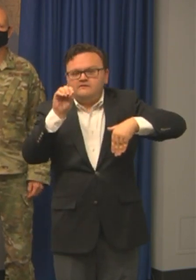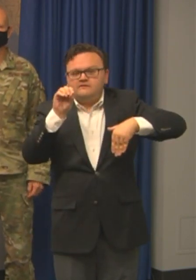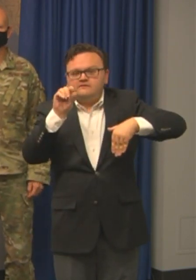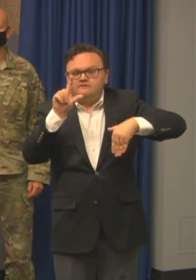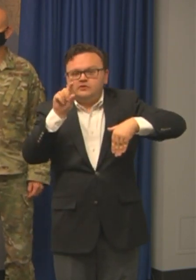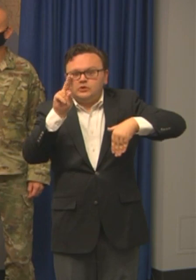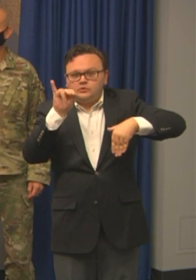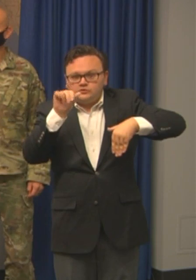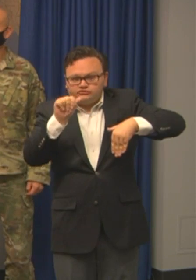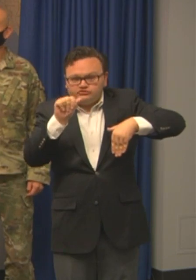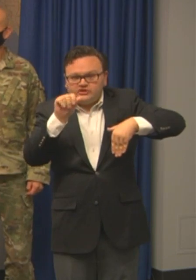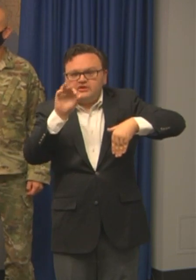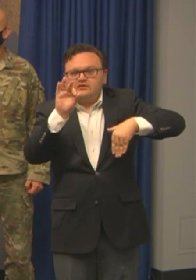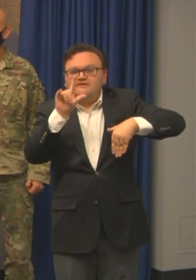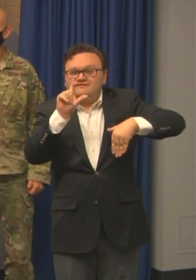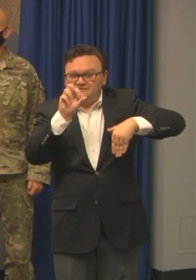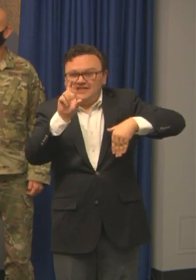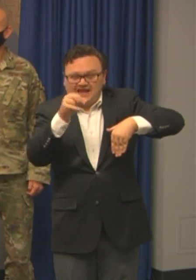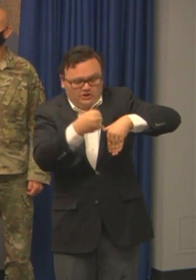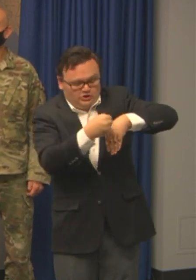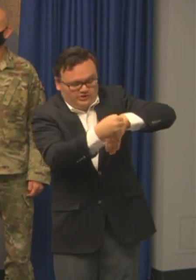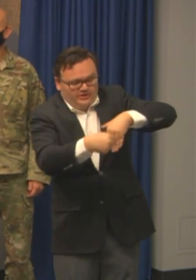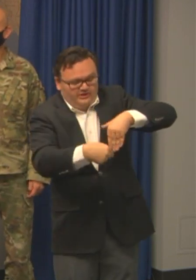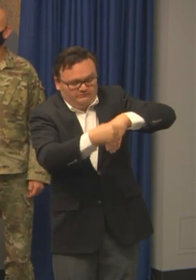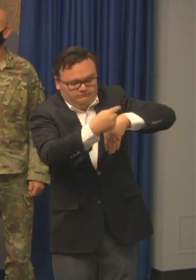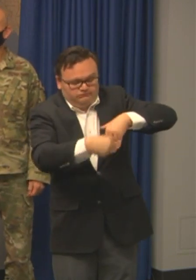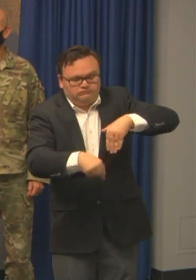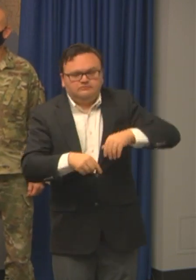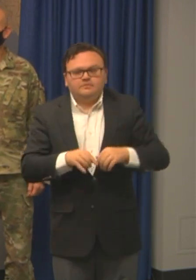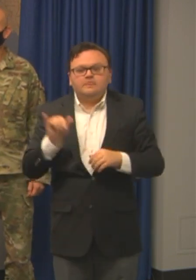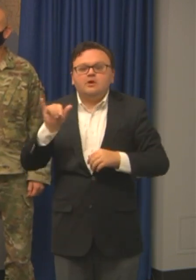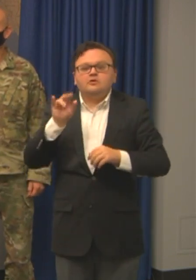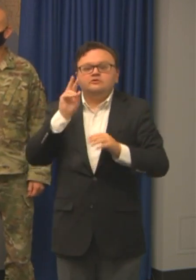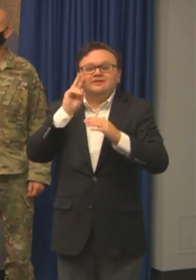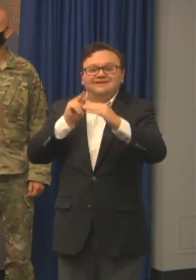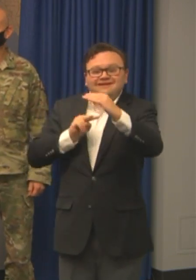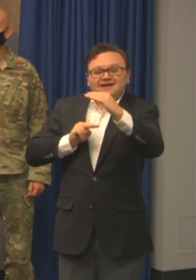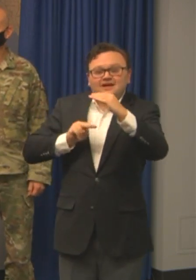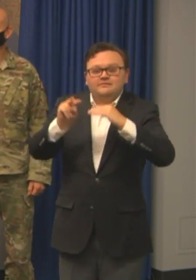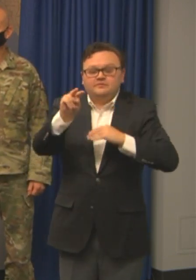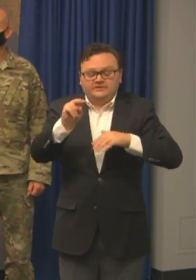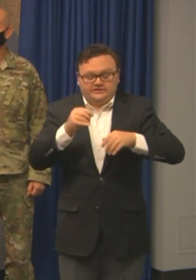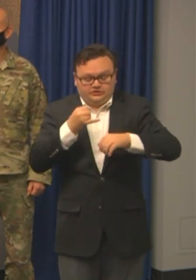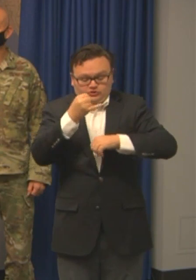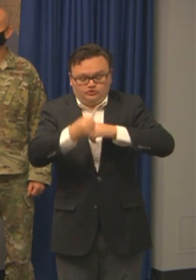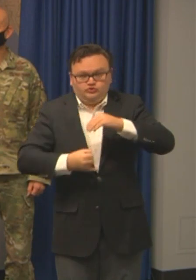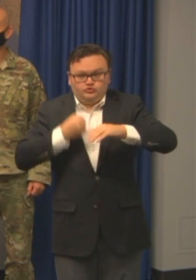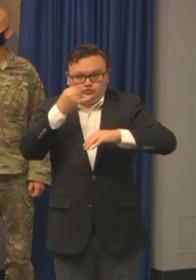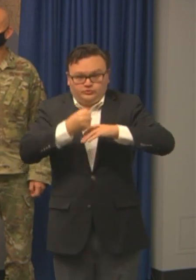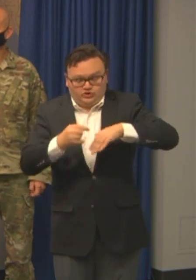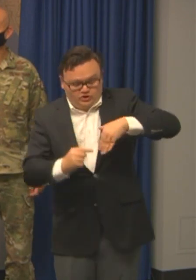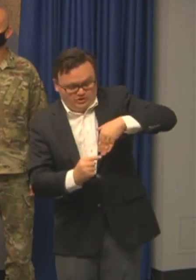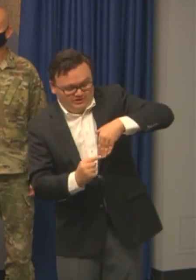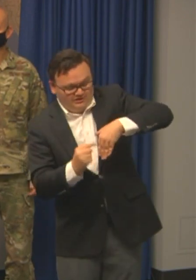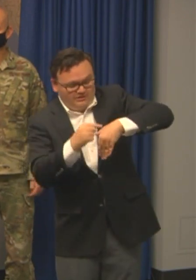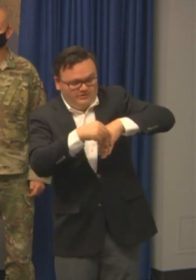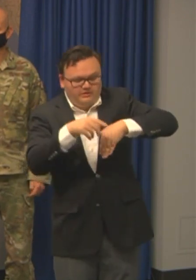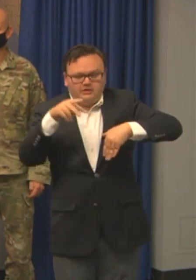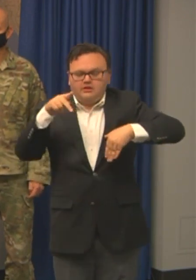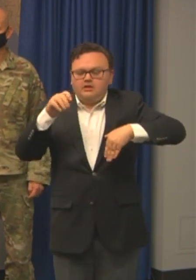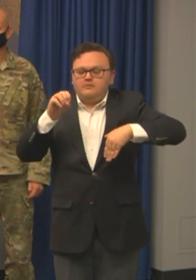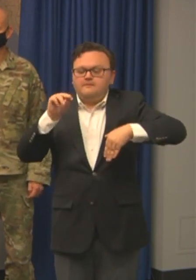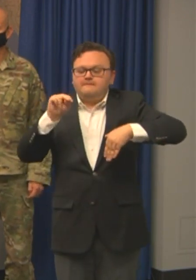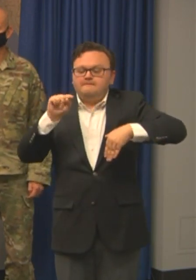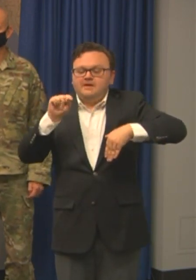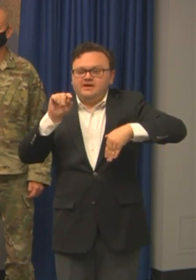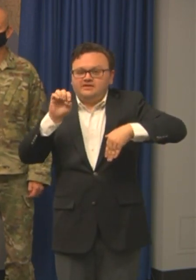predicting potential storm storm surge of two to four feet from Jupiter Inlet all the way up north to Ponte Vedra Beach. As